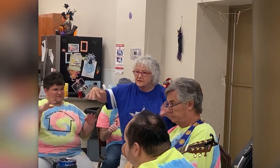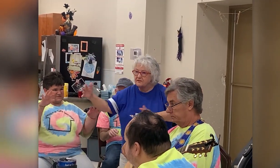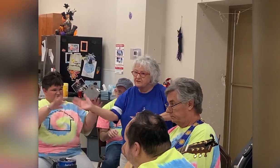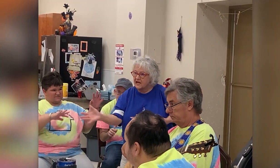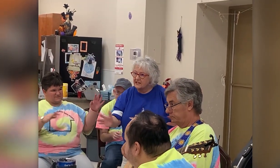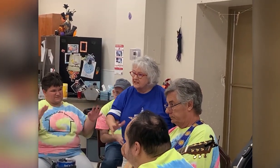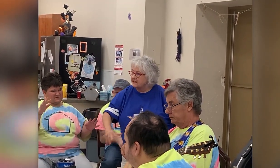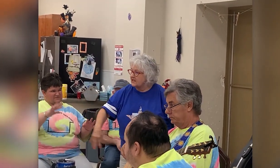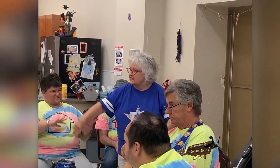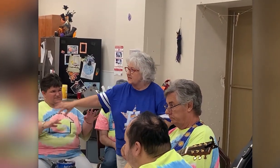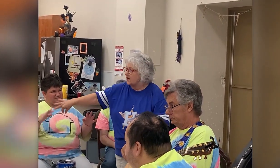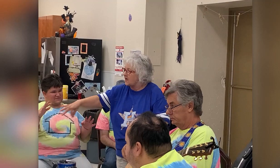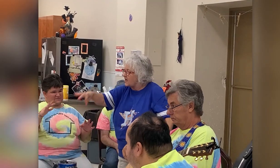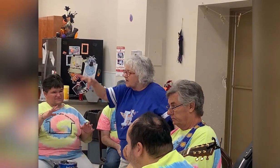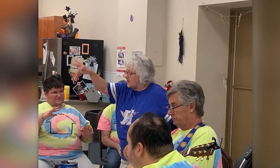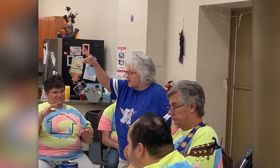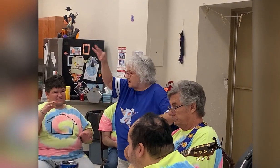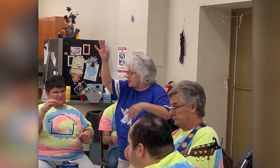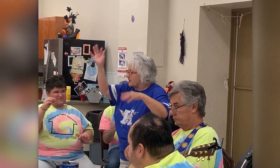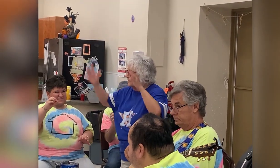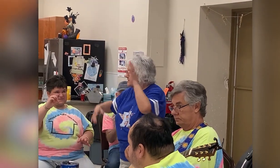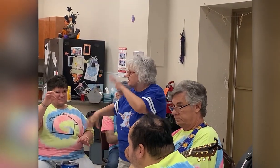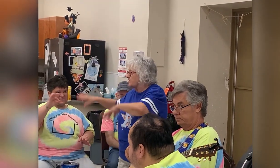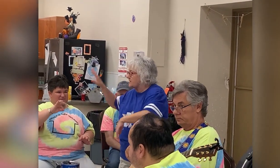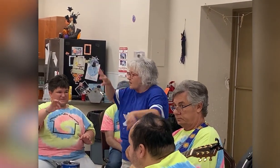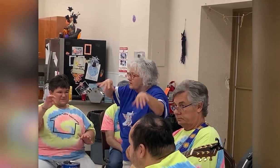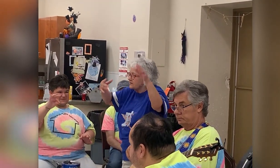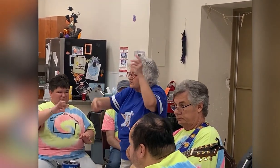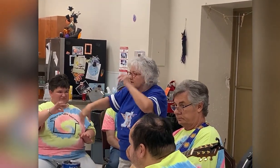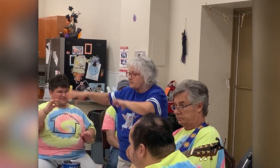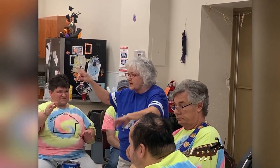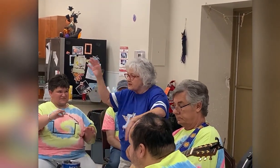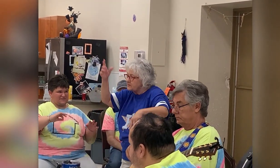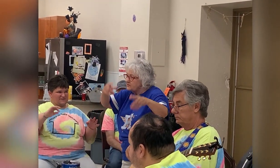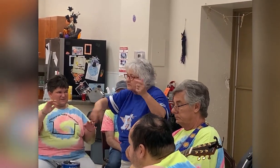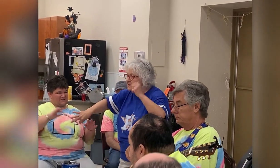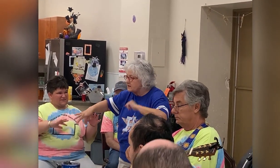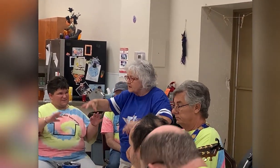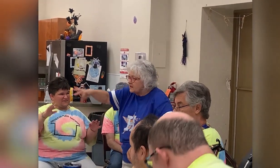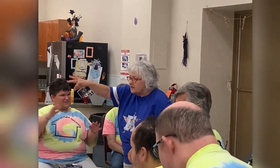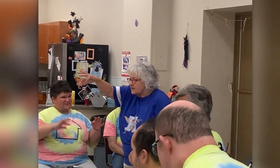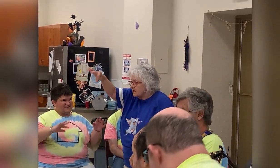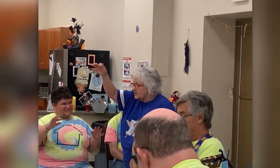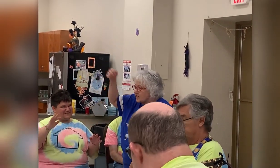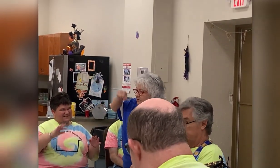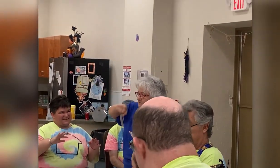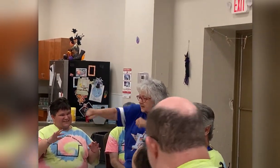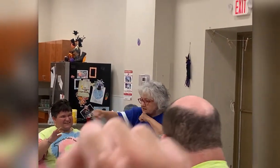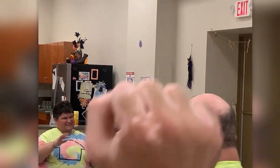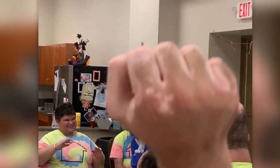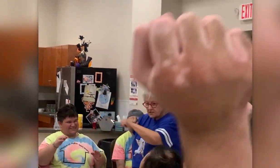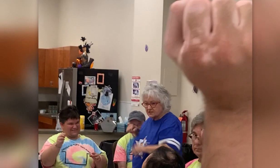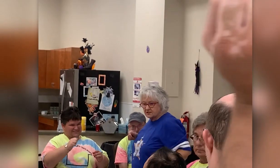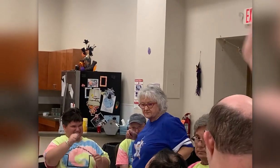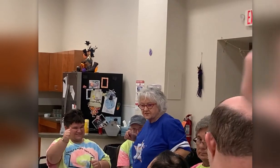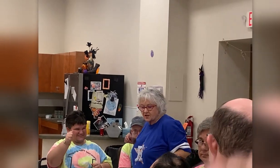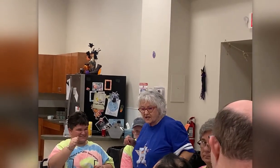Like this? So do y'all wanna go to the bottom? Ghost right there. Alright?